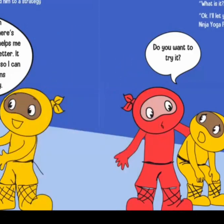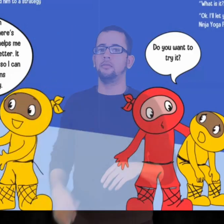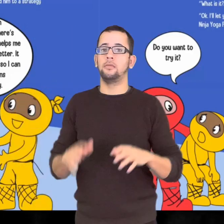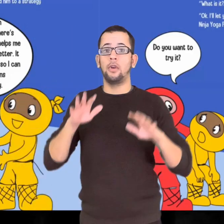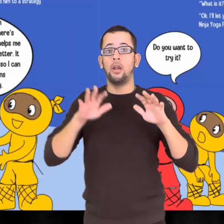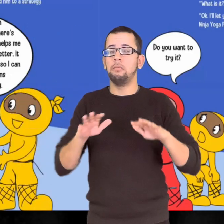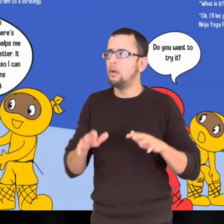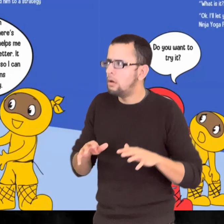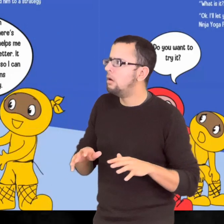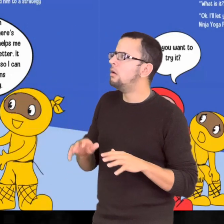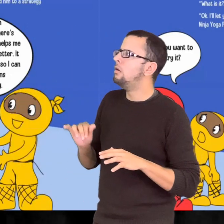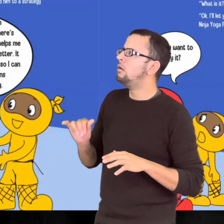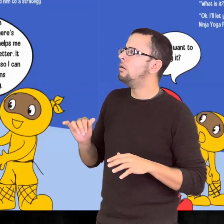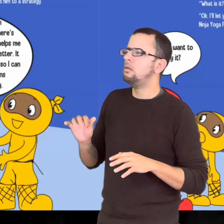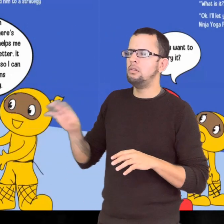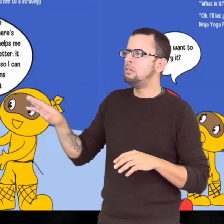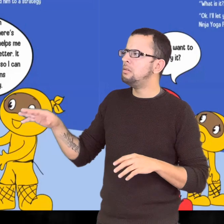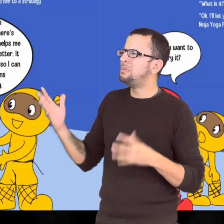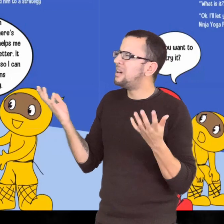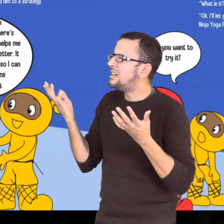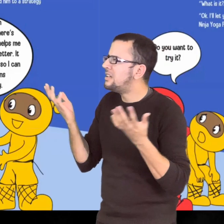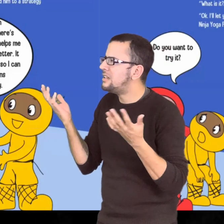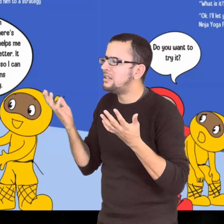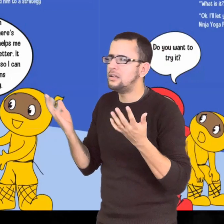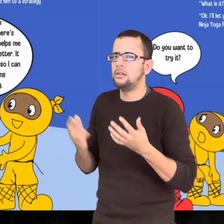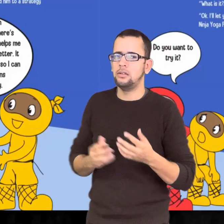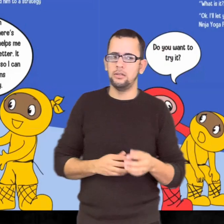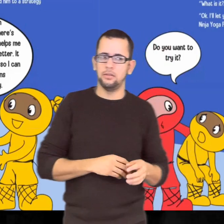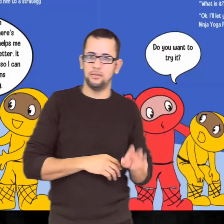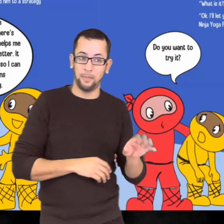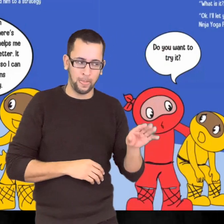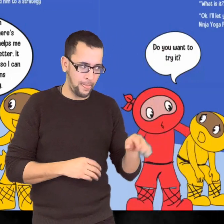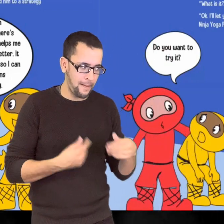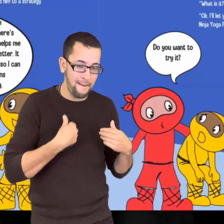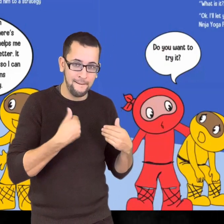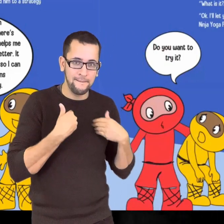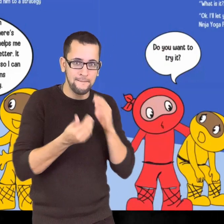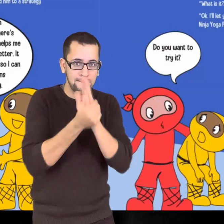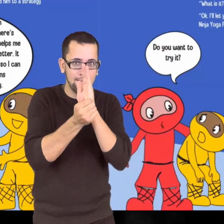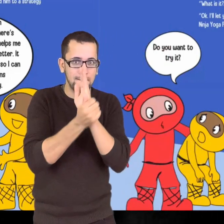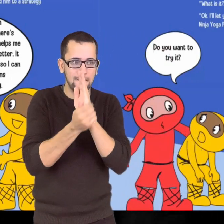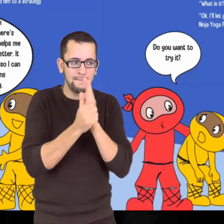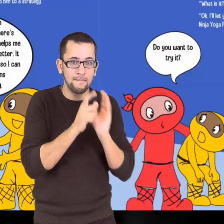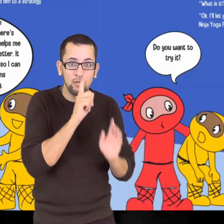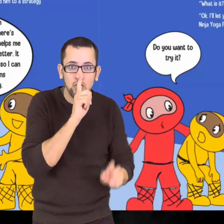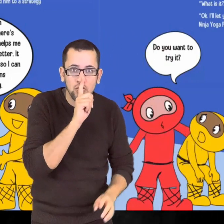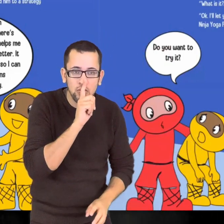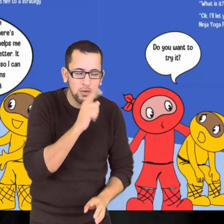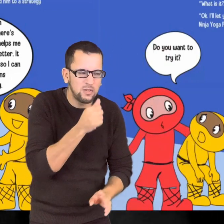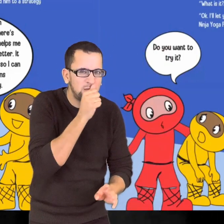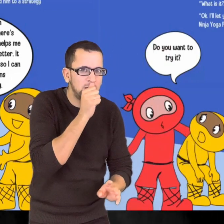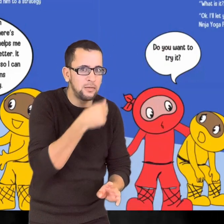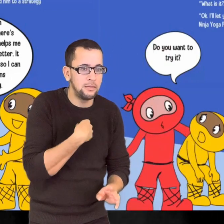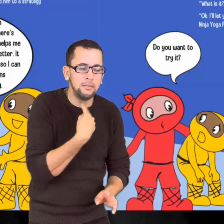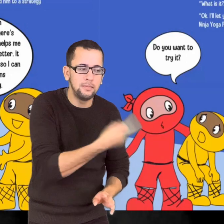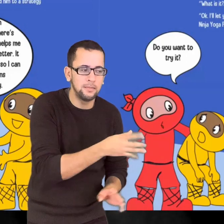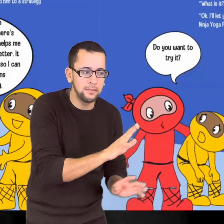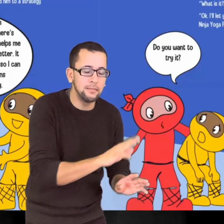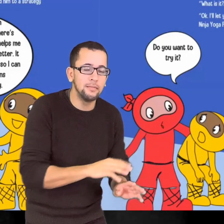What is it? Asks Calm Ninja. Okay, I'll let you in on my secret. It's called the Ninja Yoga Flow,